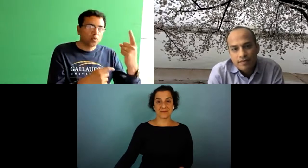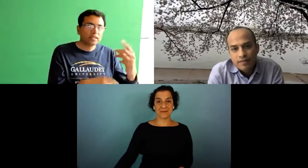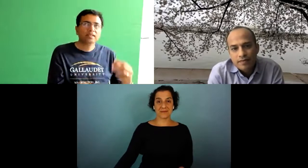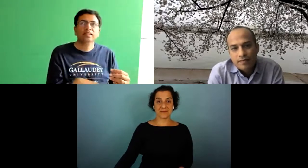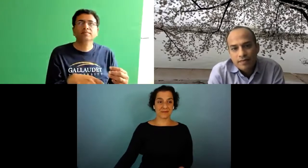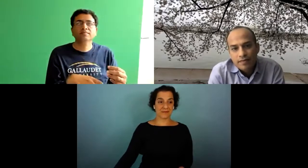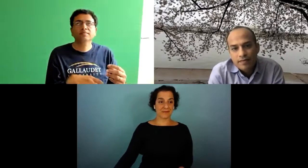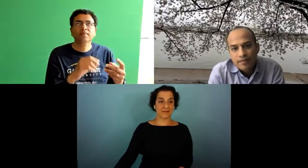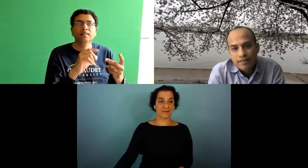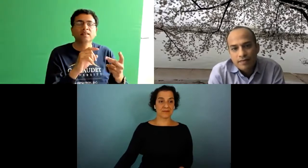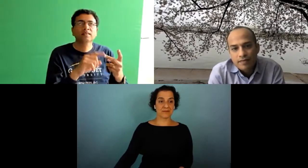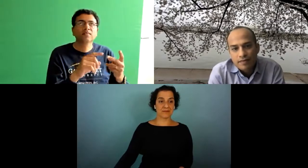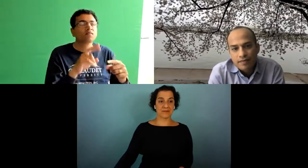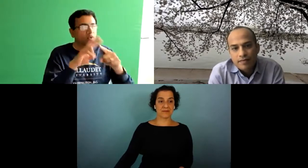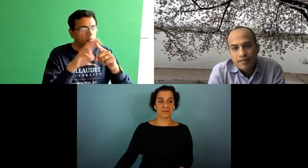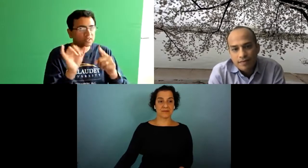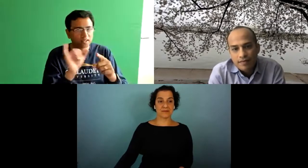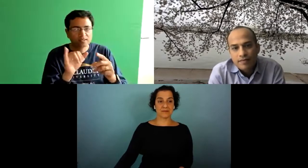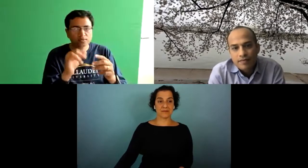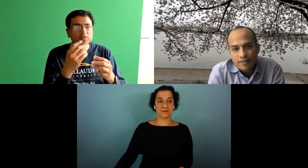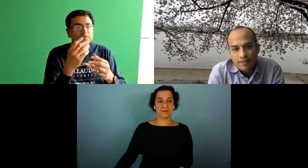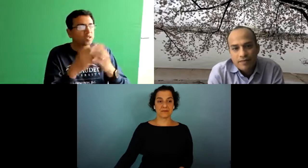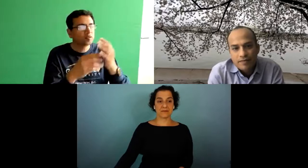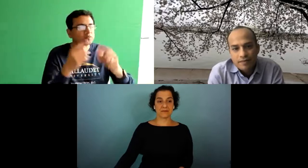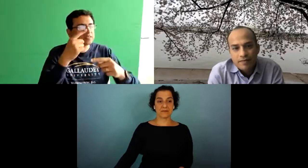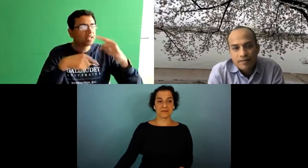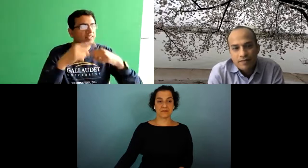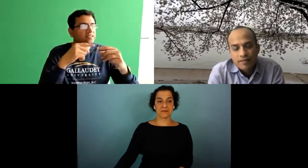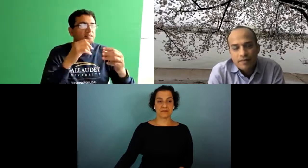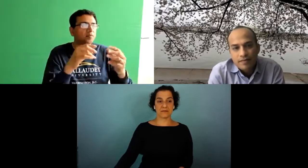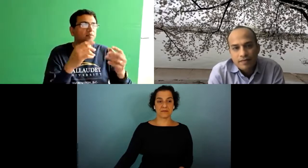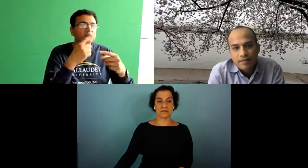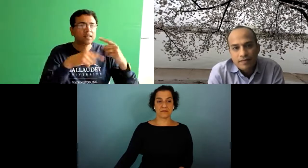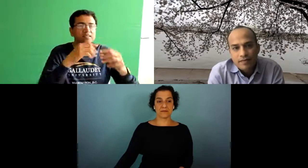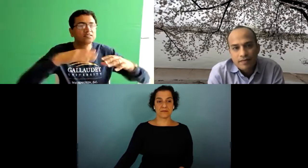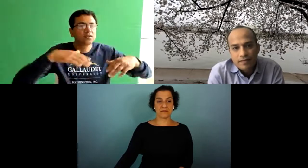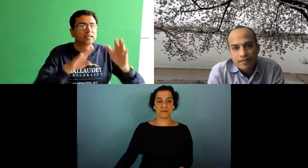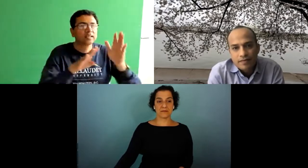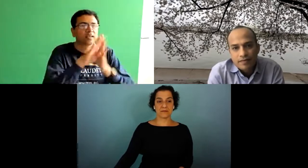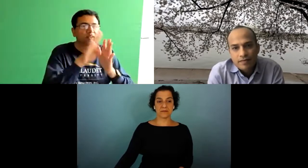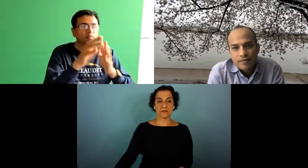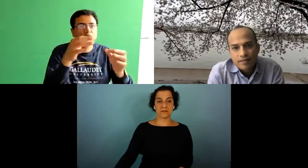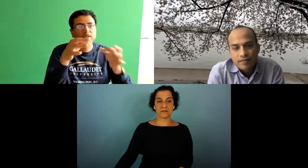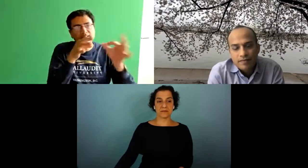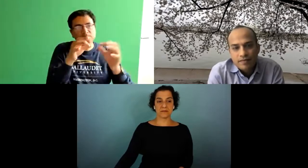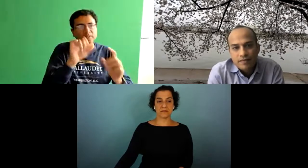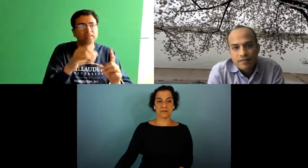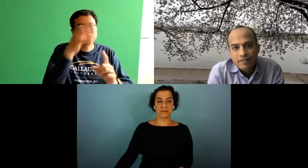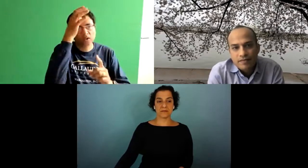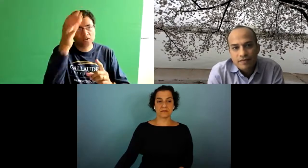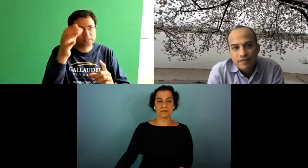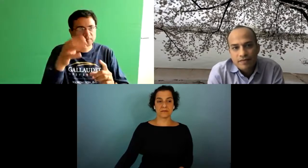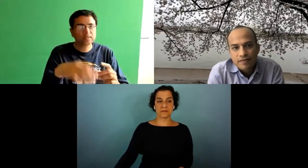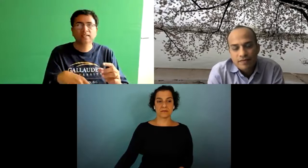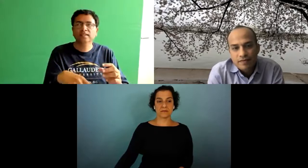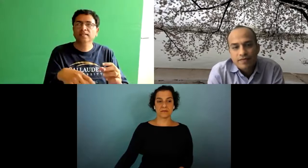but i think that's that's the first thing i think of um and then vocabulary in the sense that we don't have